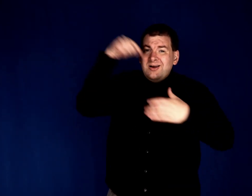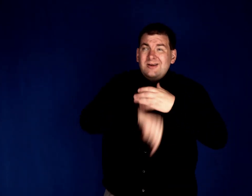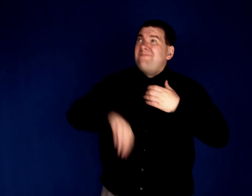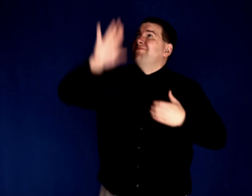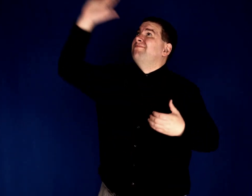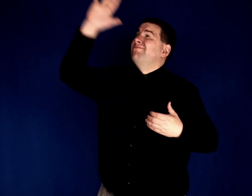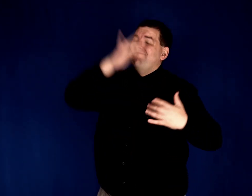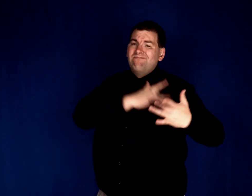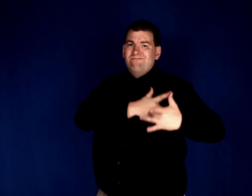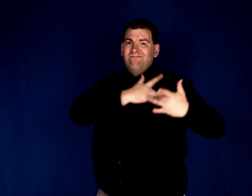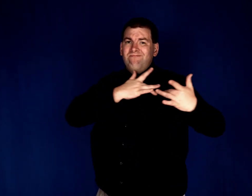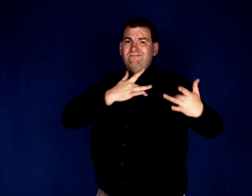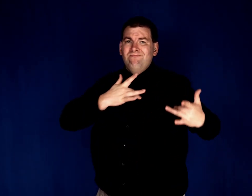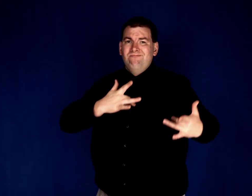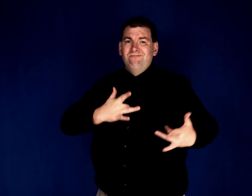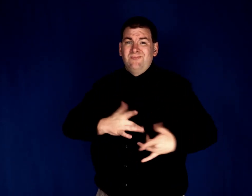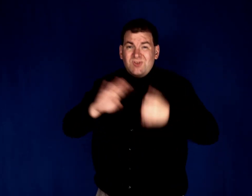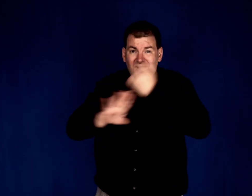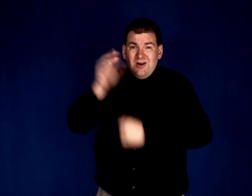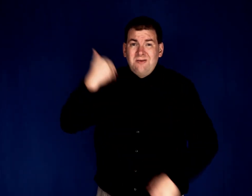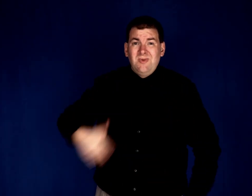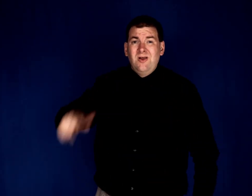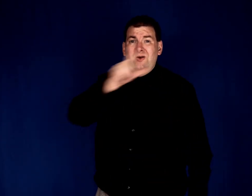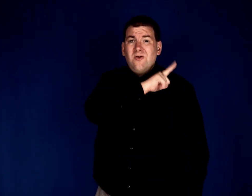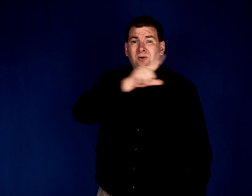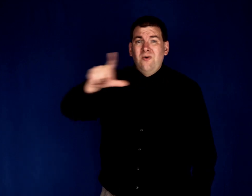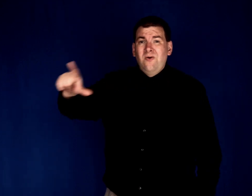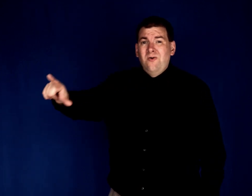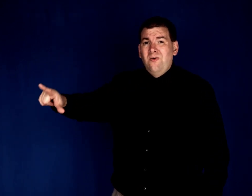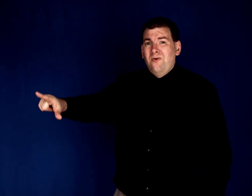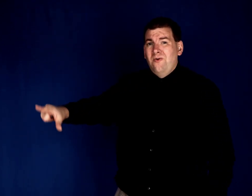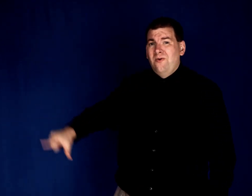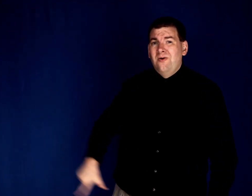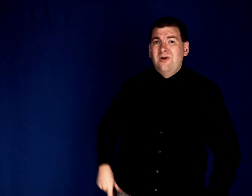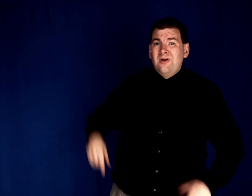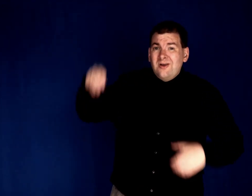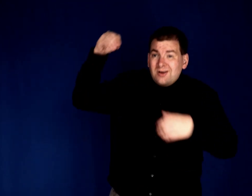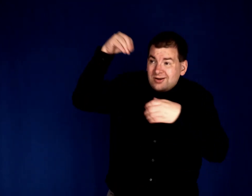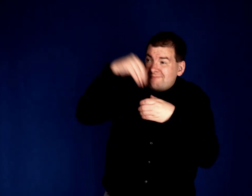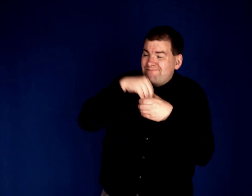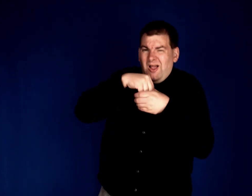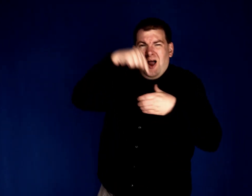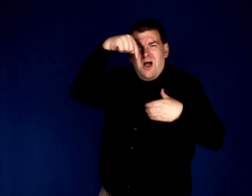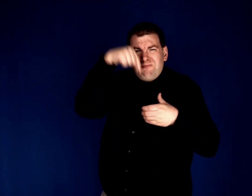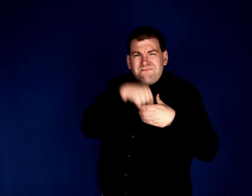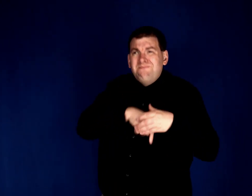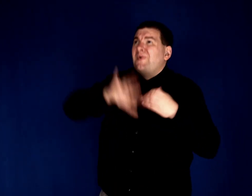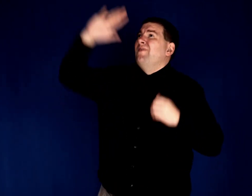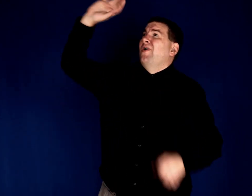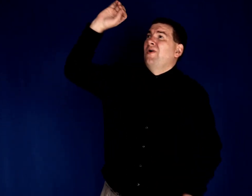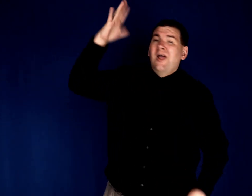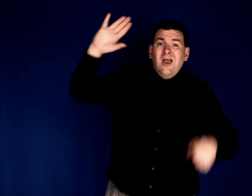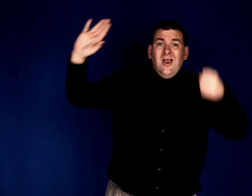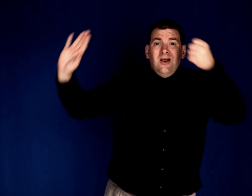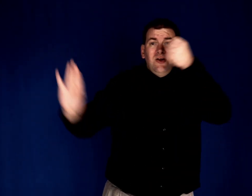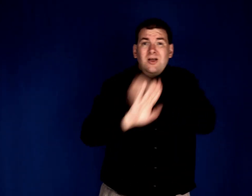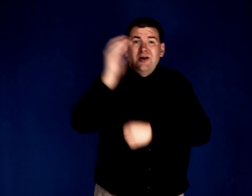inside of your heart. Shelter me, Lord. Hide me deep inside of your grave. Shelter me,